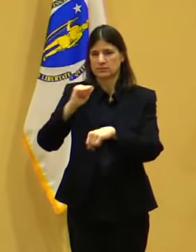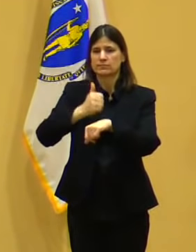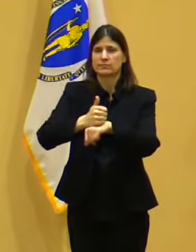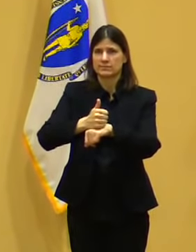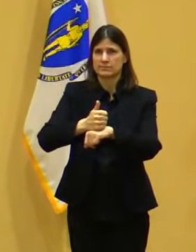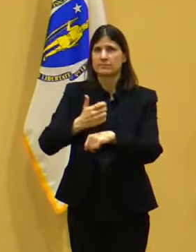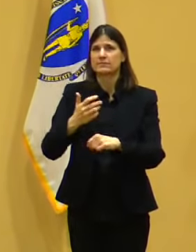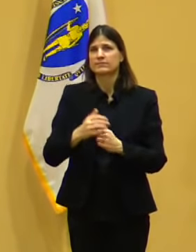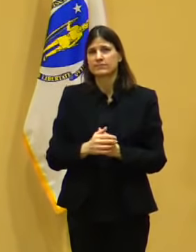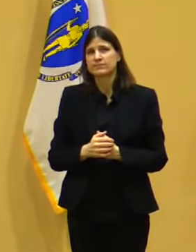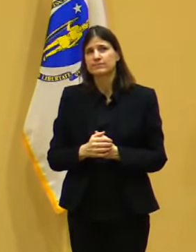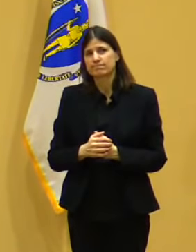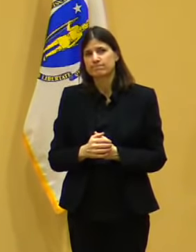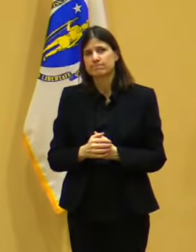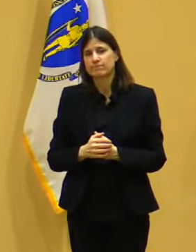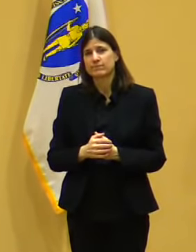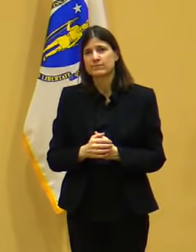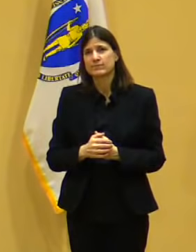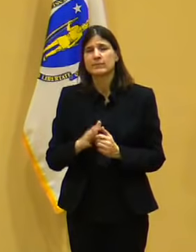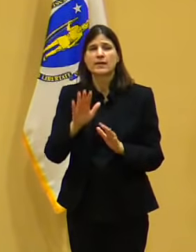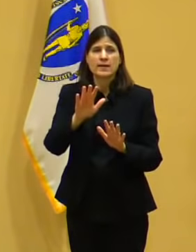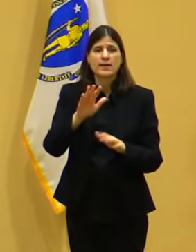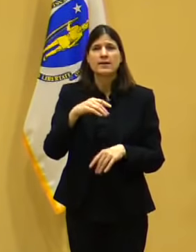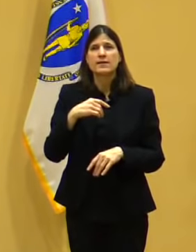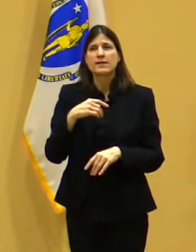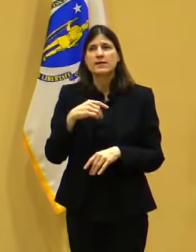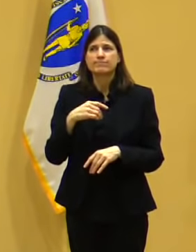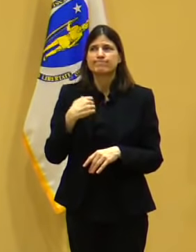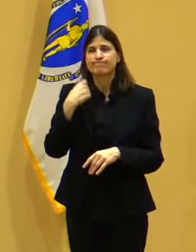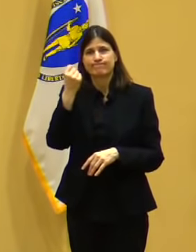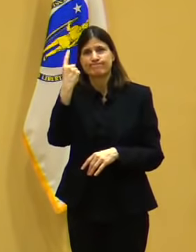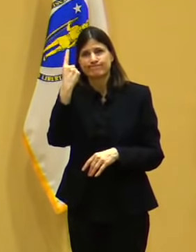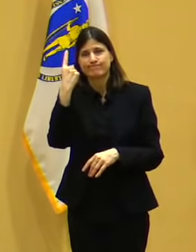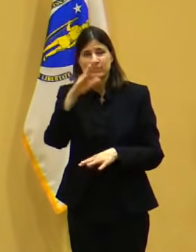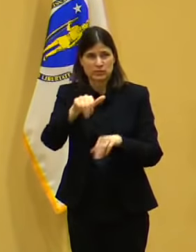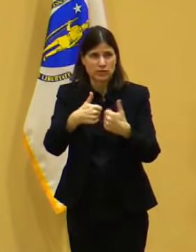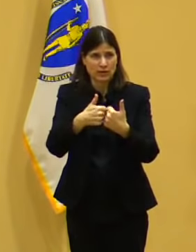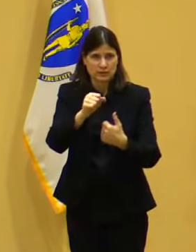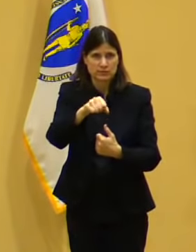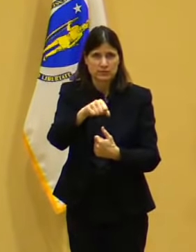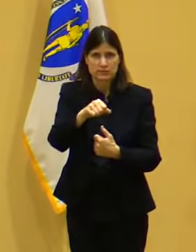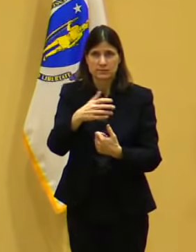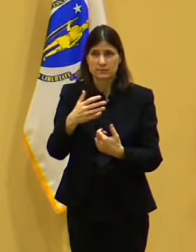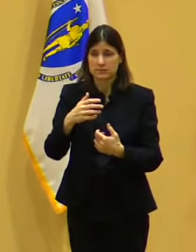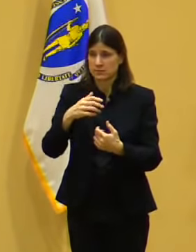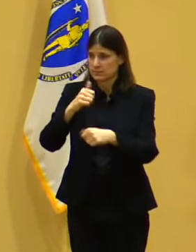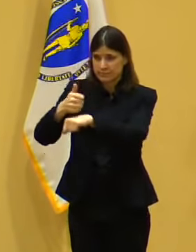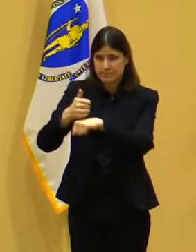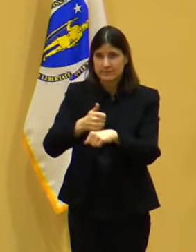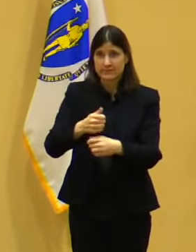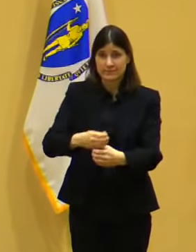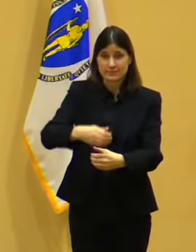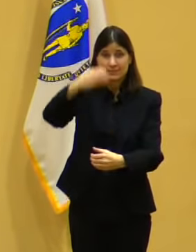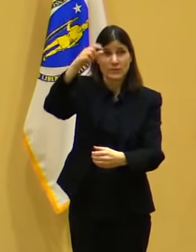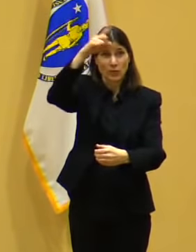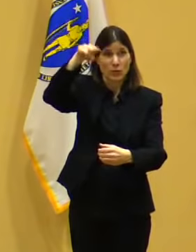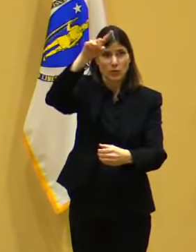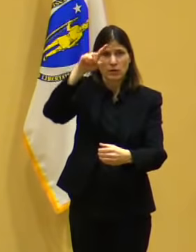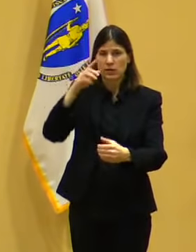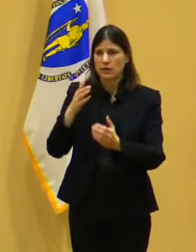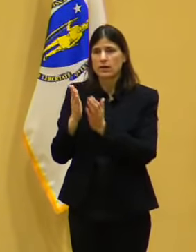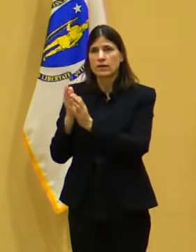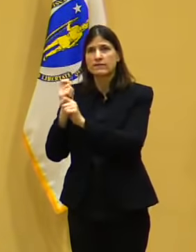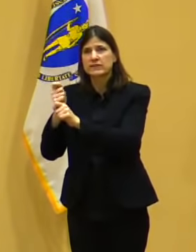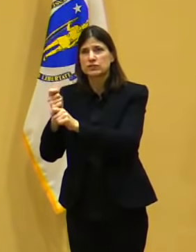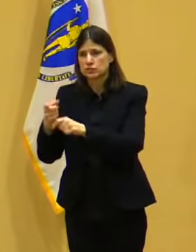But there are definitely challenges just by virtue of the issues associated with